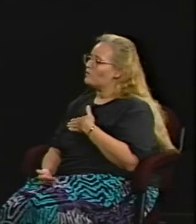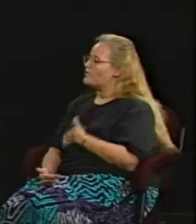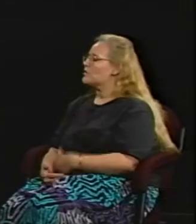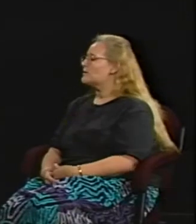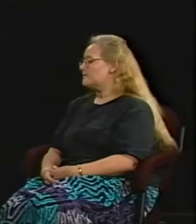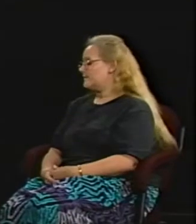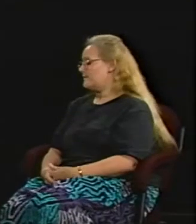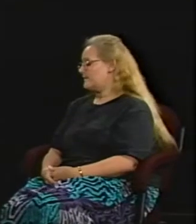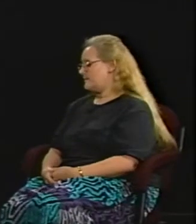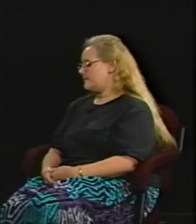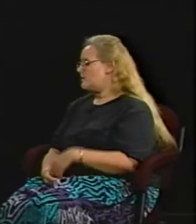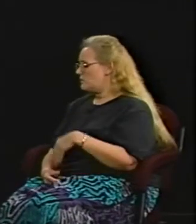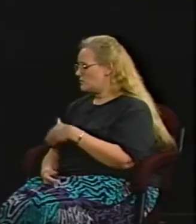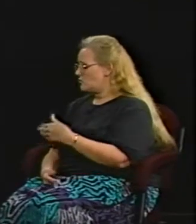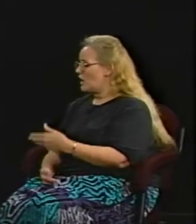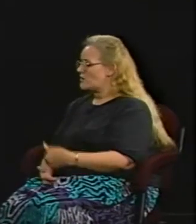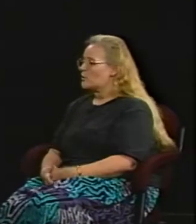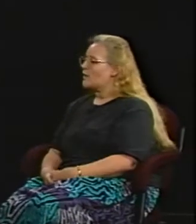12th Street, two blocks away.